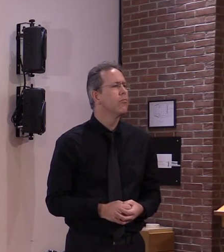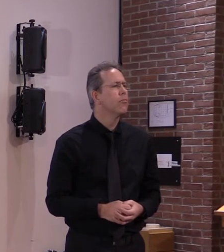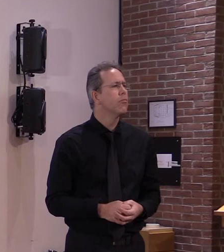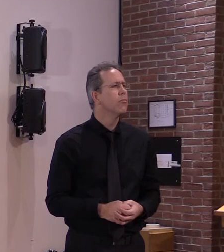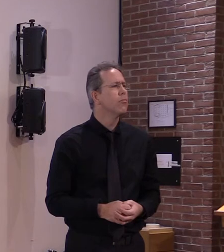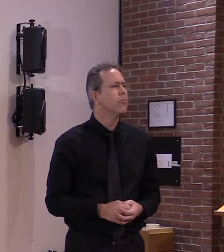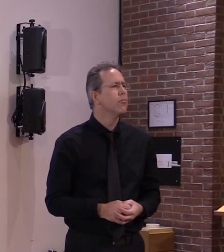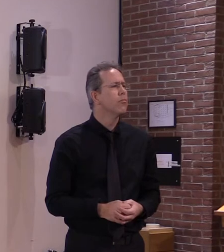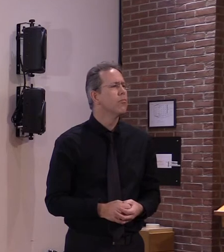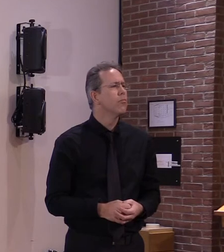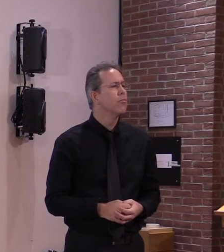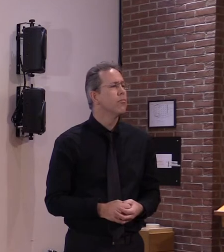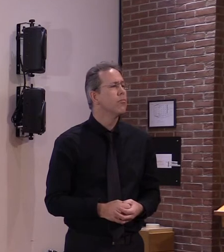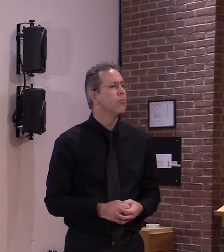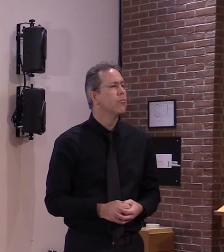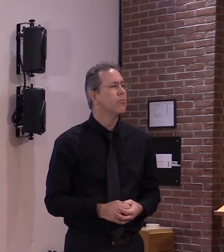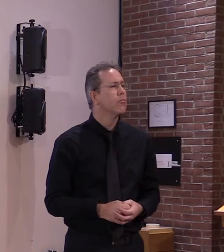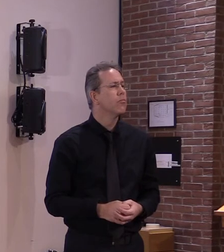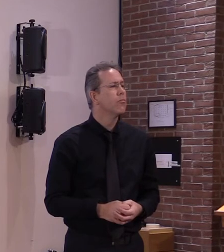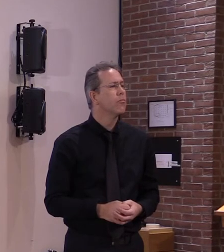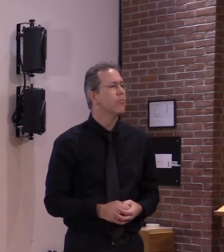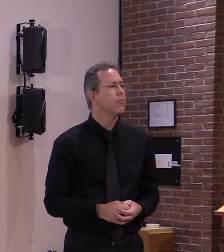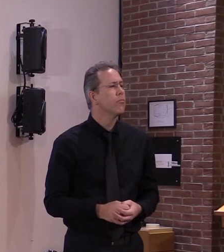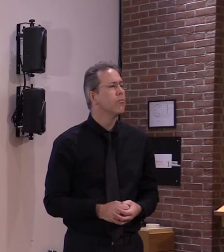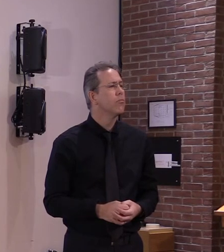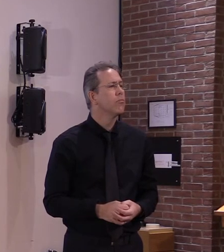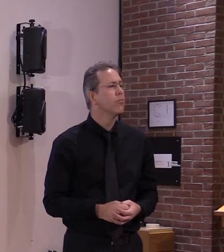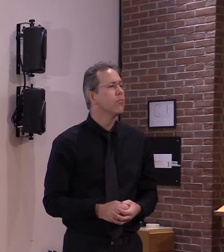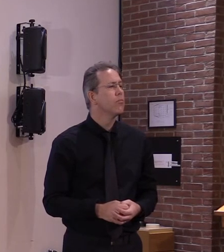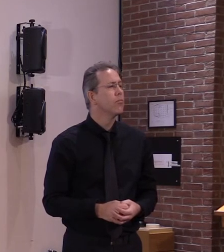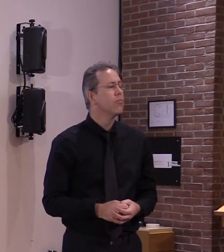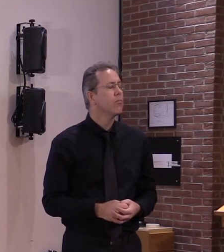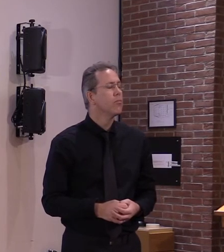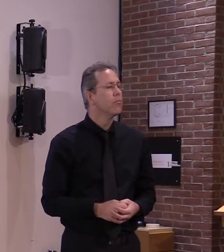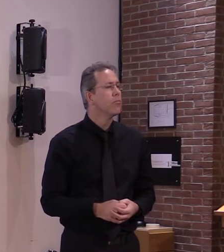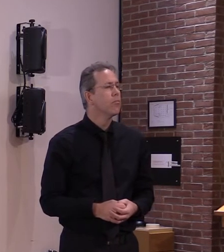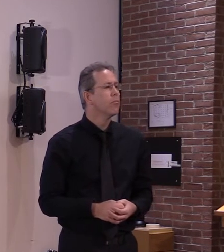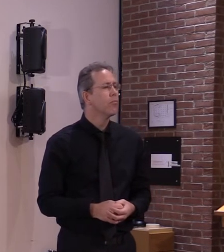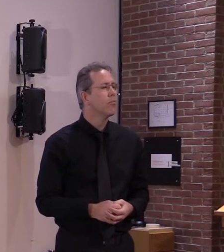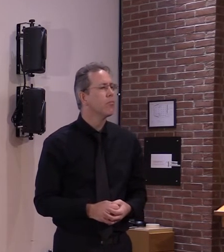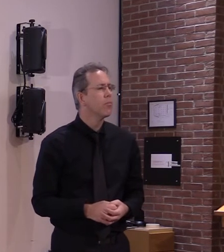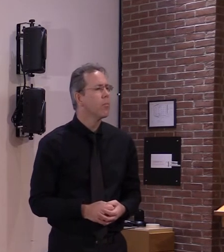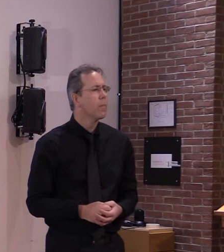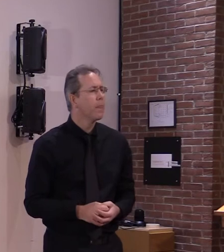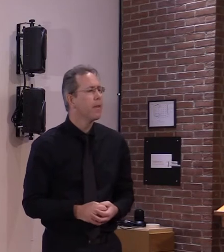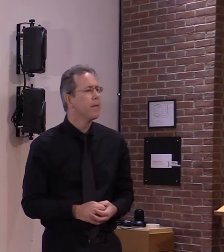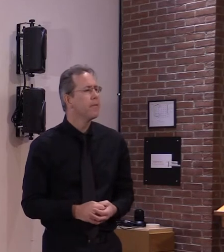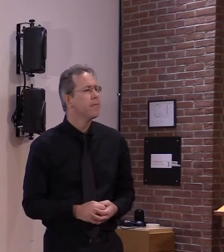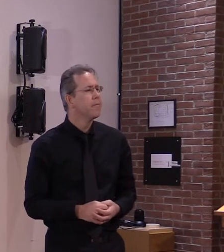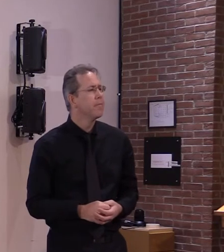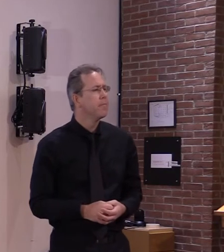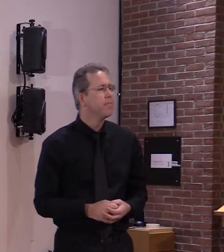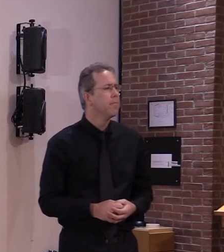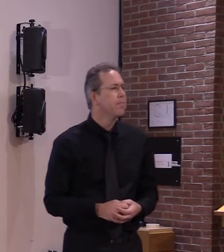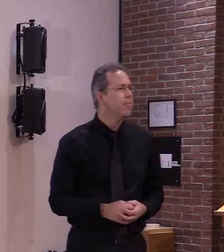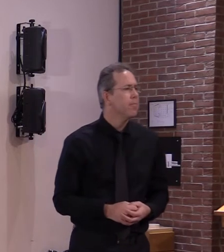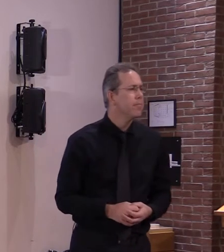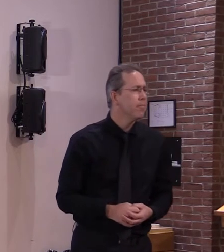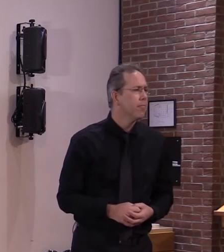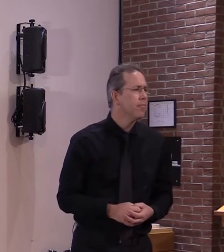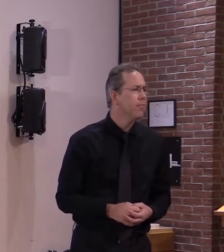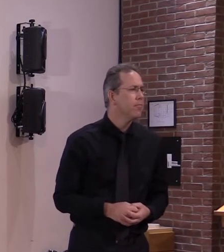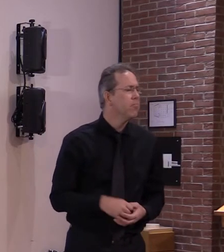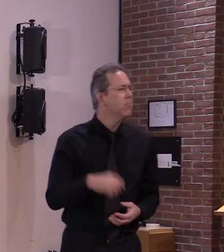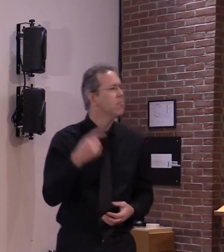it's more like a tetanus shot where like you wait a certain amount of time and and then have to get it again in order to keep up uh your immunity